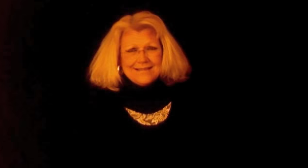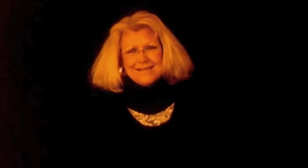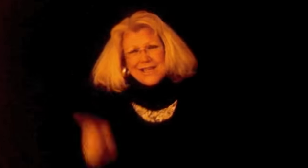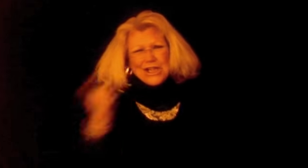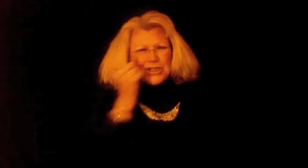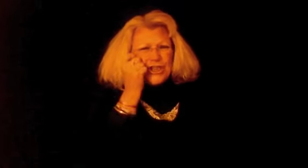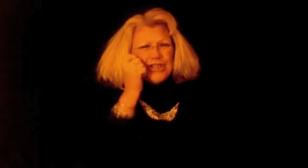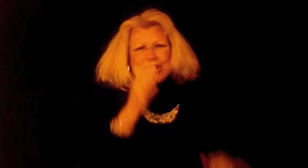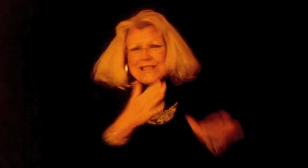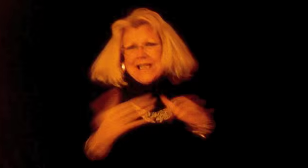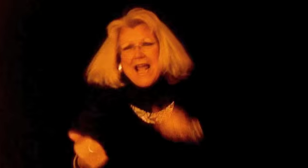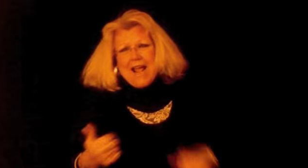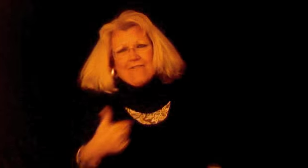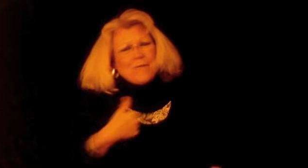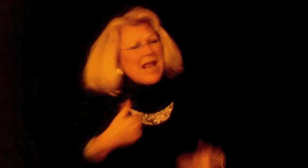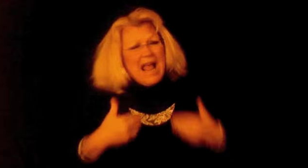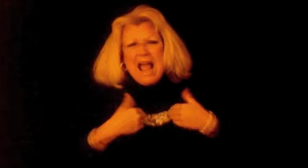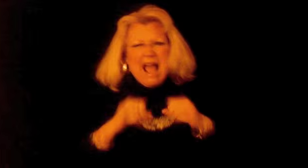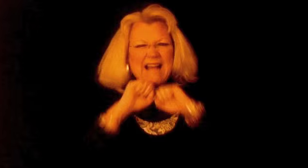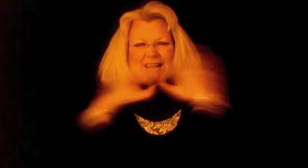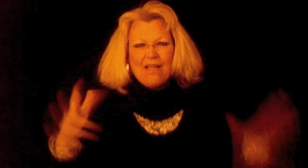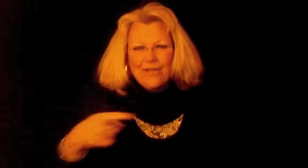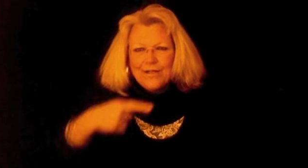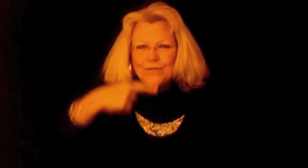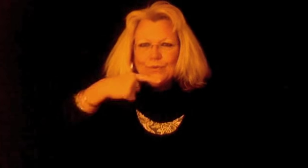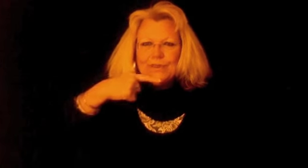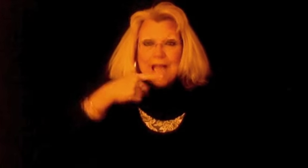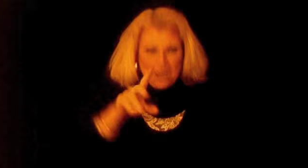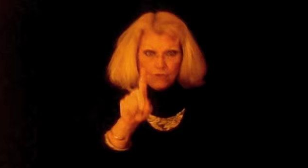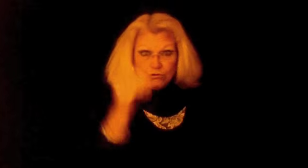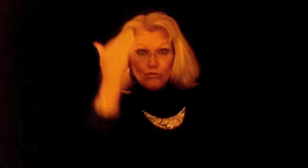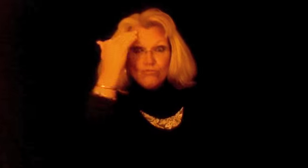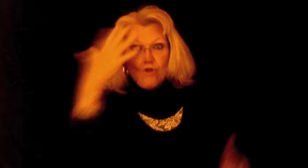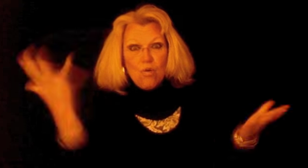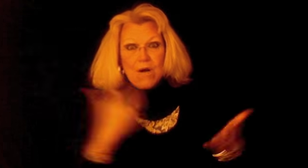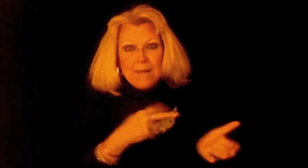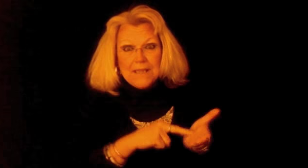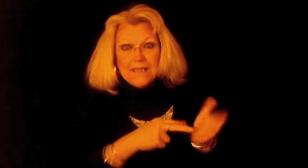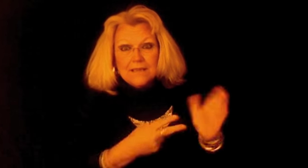She just left me I had nothing to say Do you know what I mean?